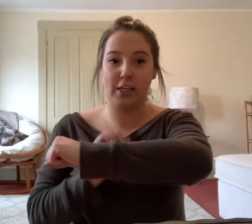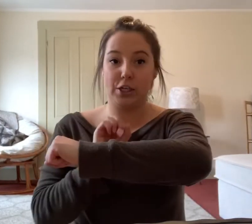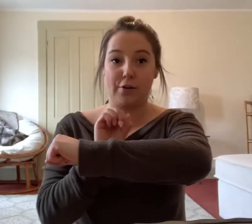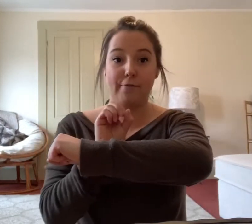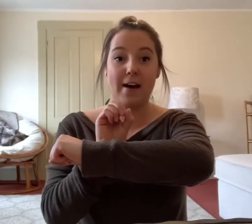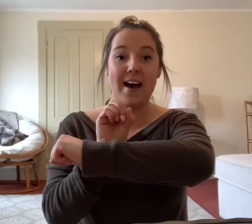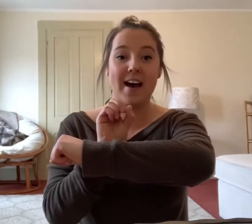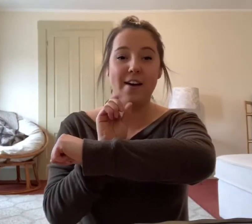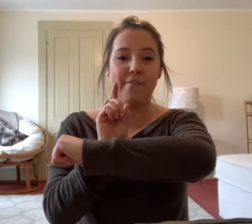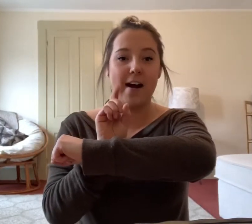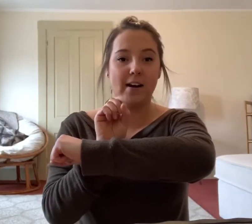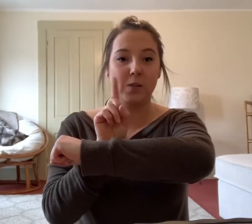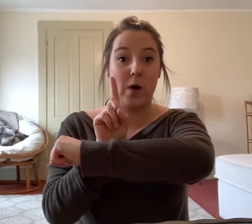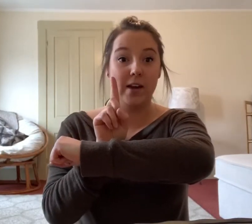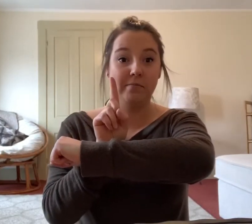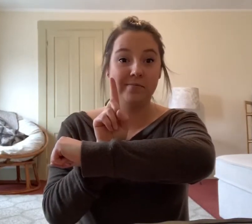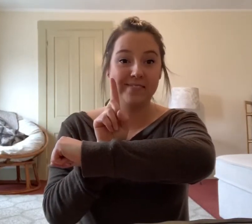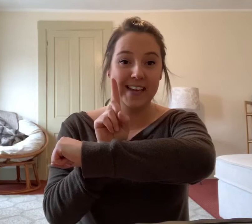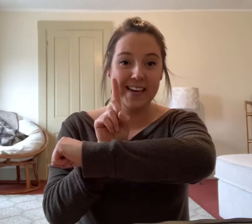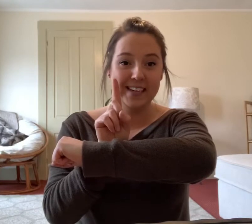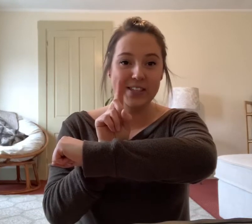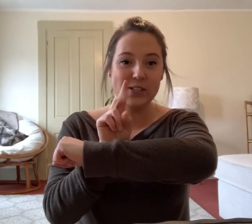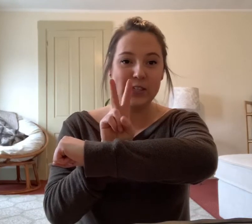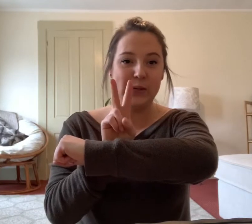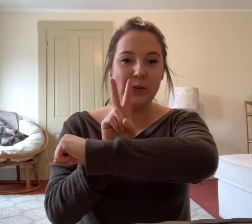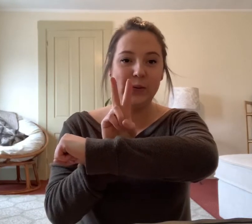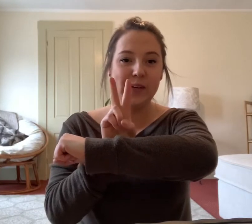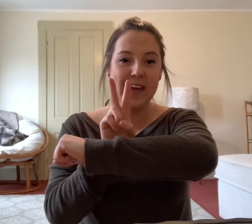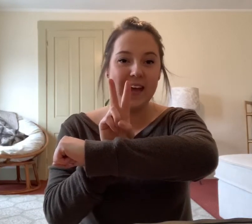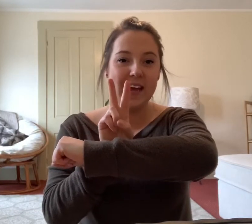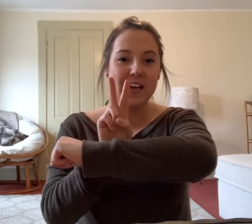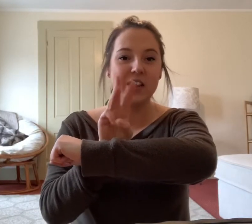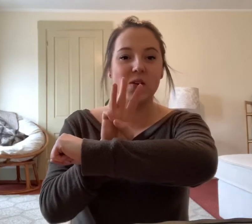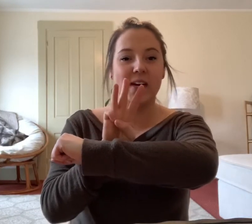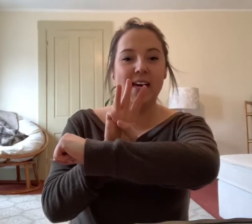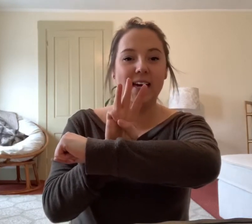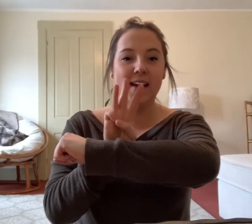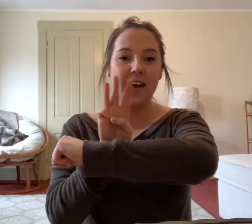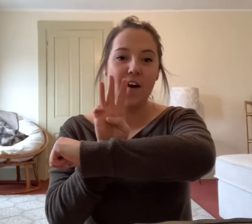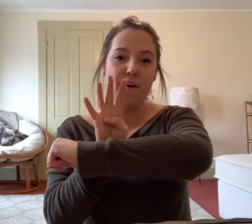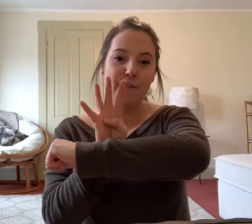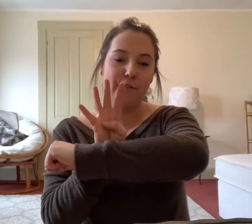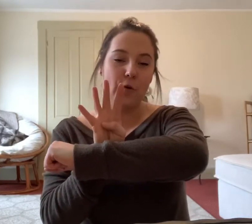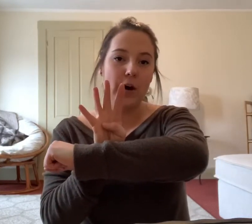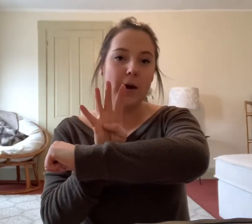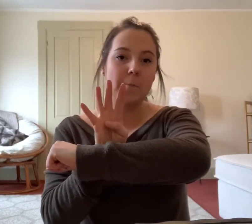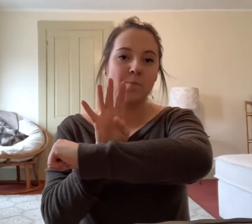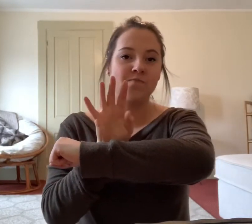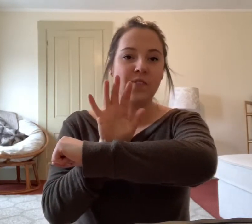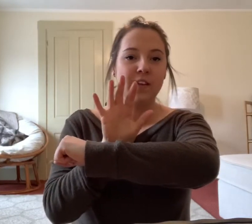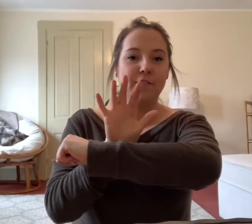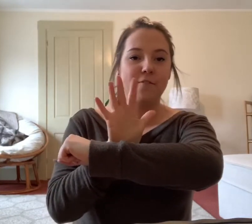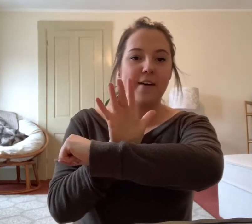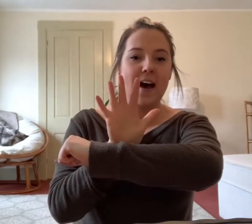Get your five frogs. One, two, three, four, five.